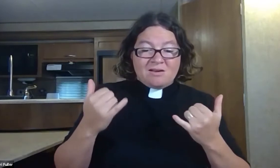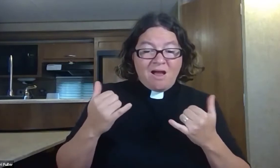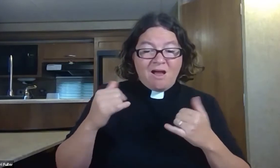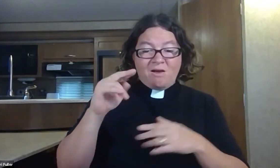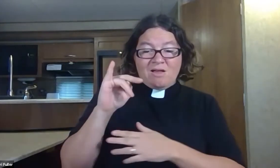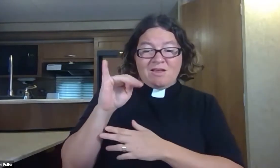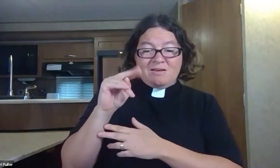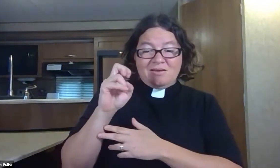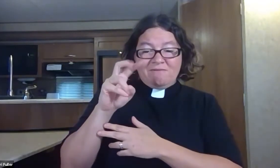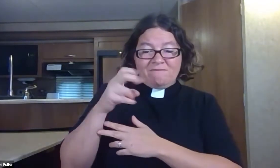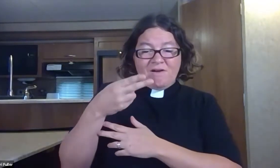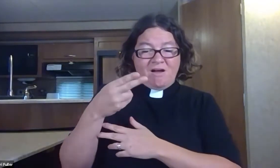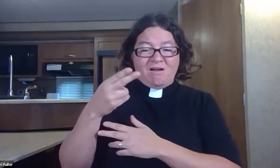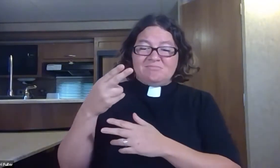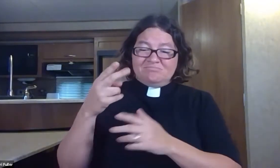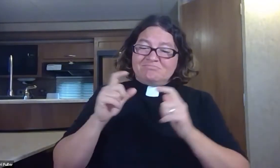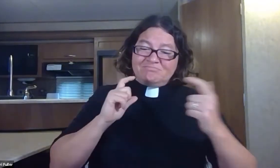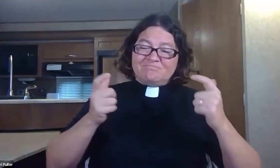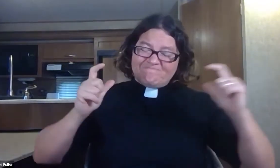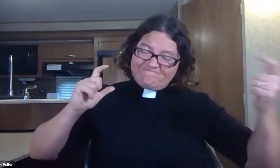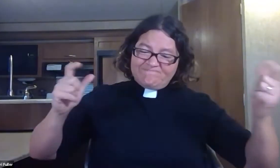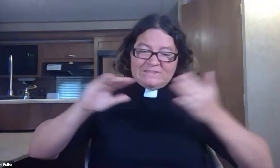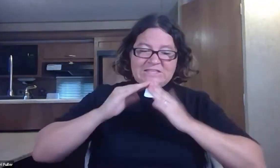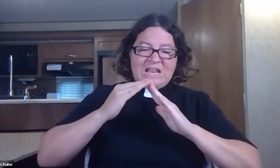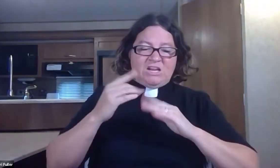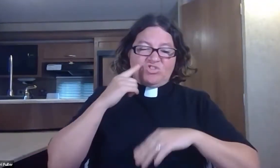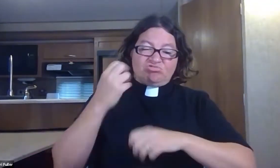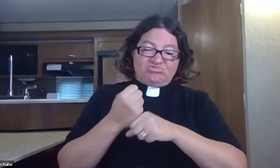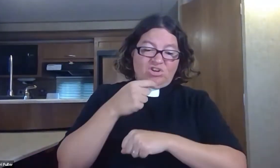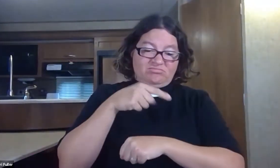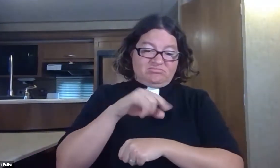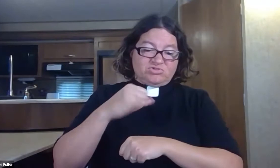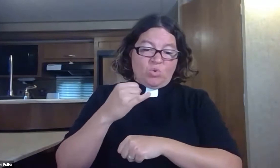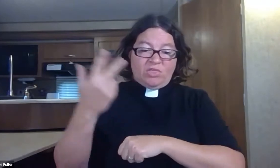Now Nineveh was indeed an enormous city, and three days walk across.